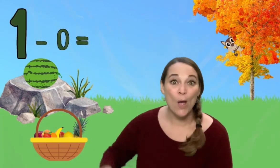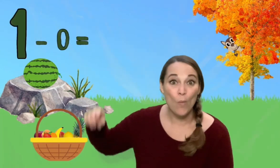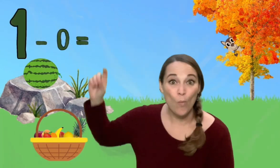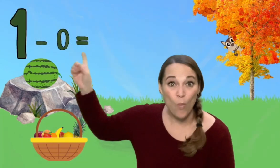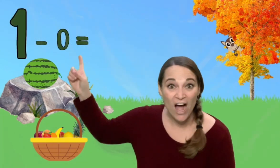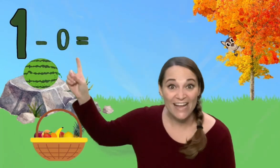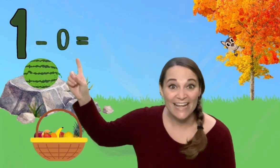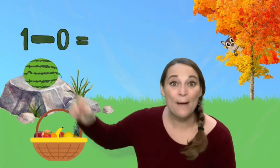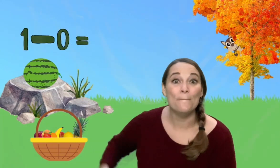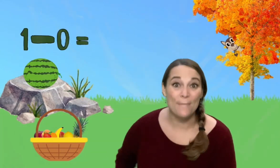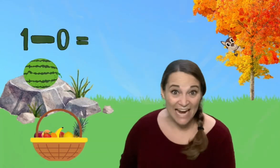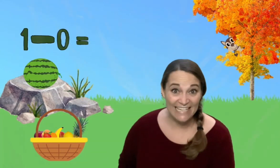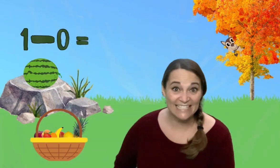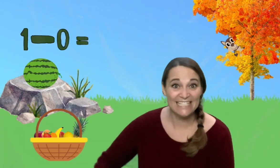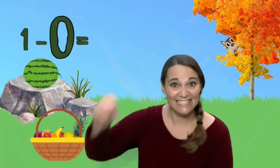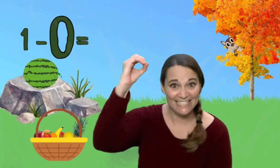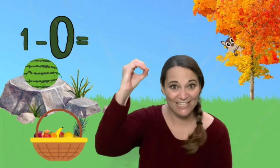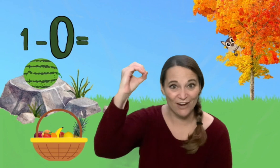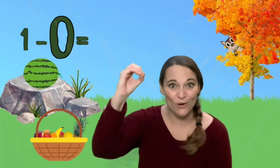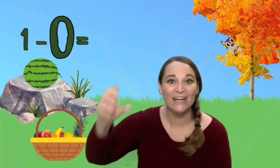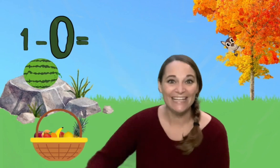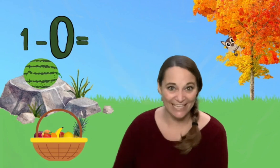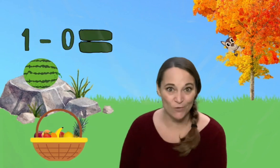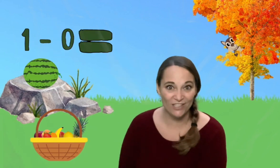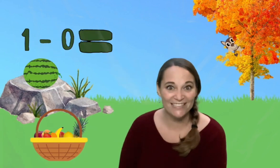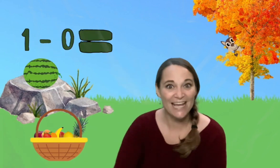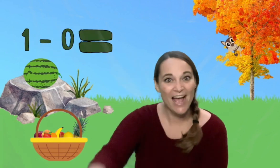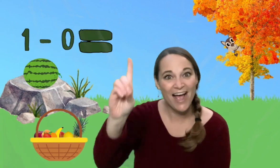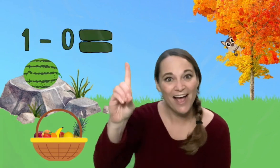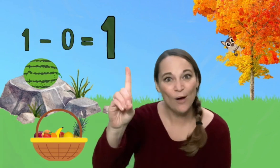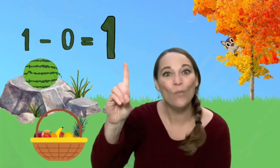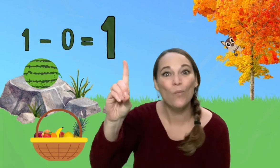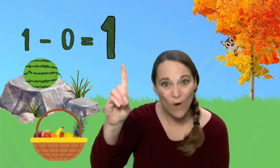One minus zero equals one.